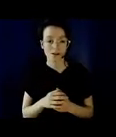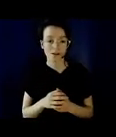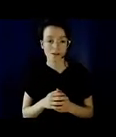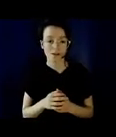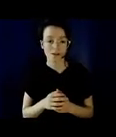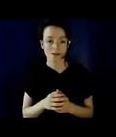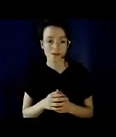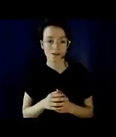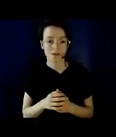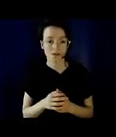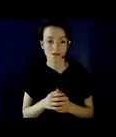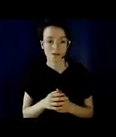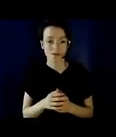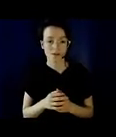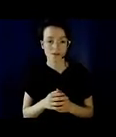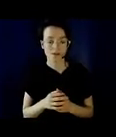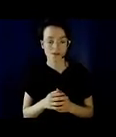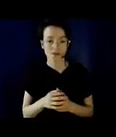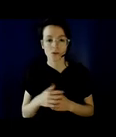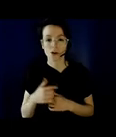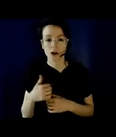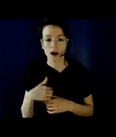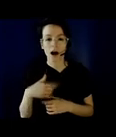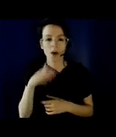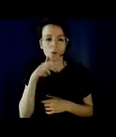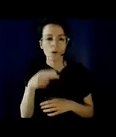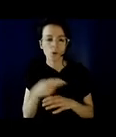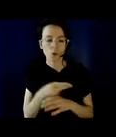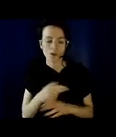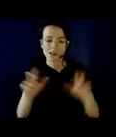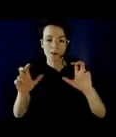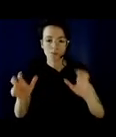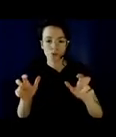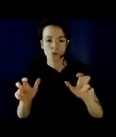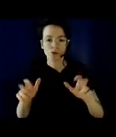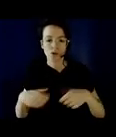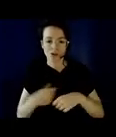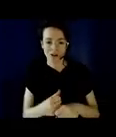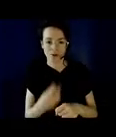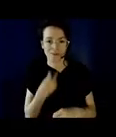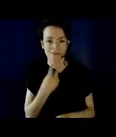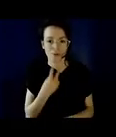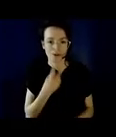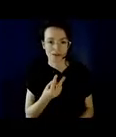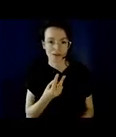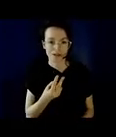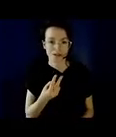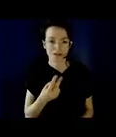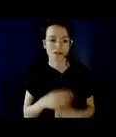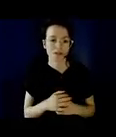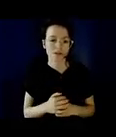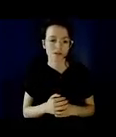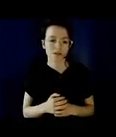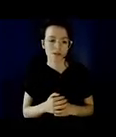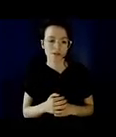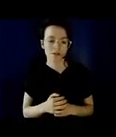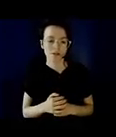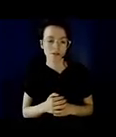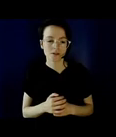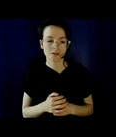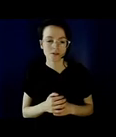use a computer generated voice instead of my